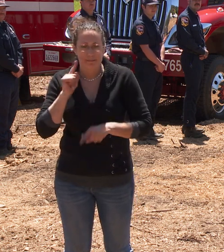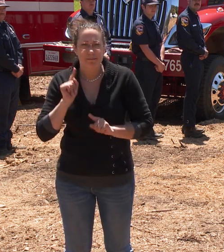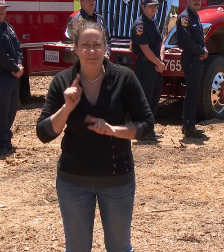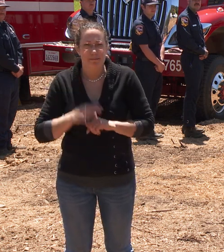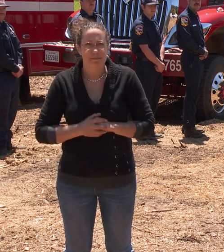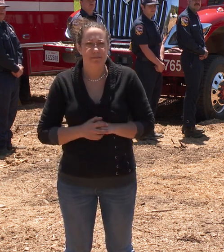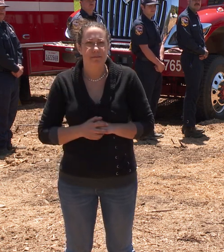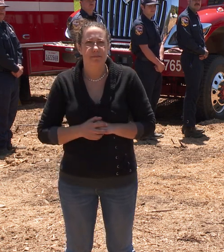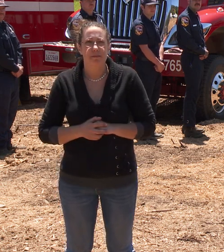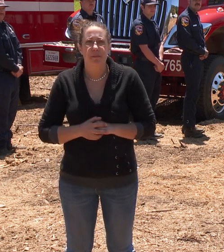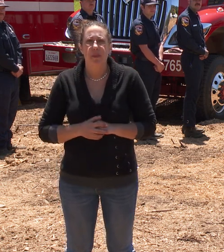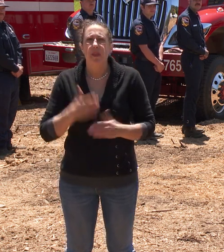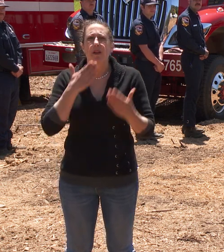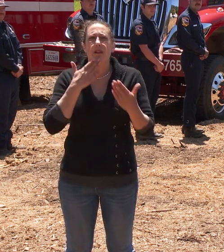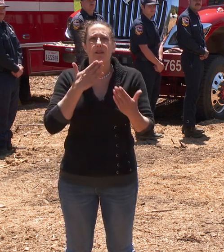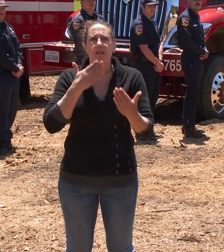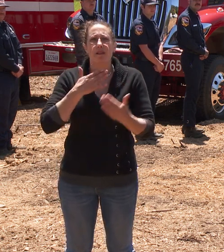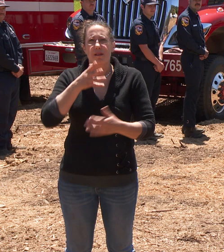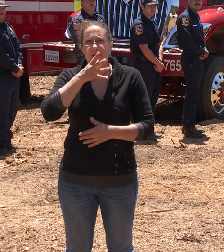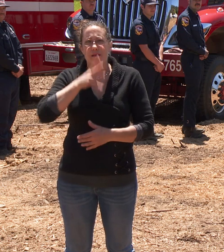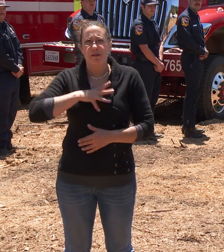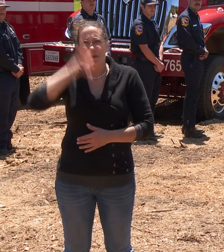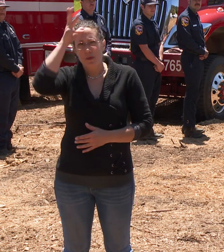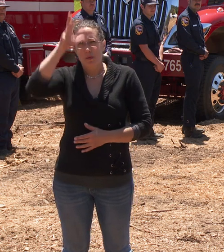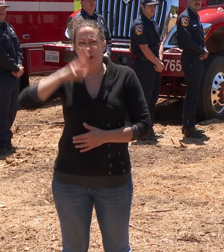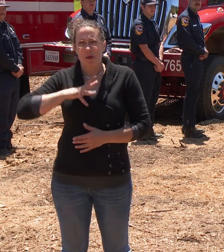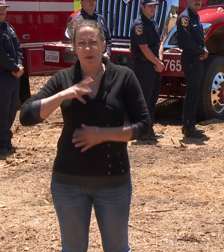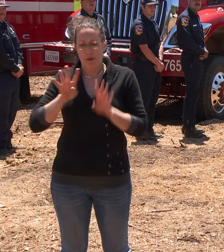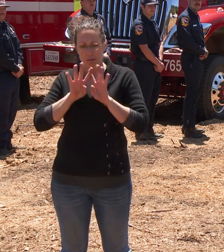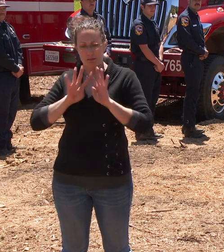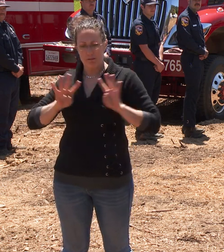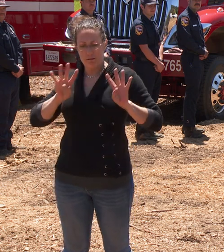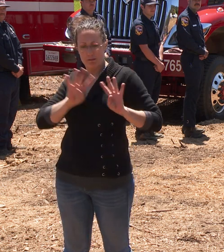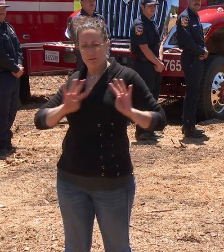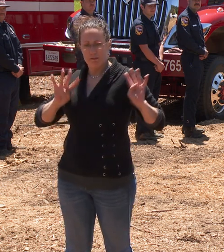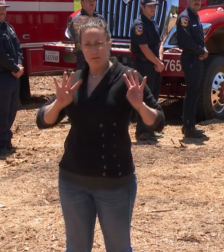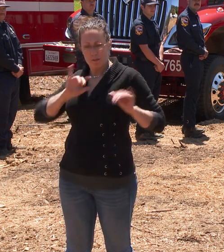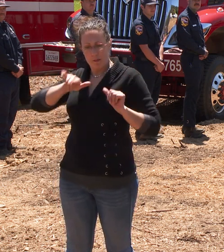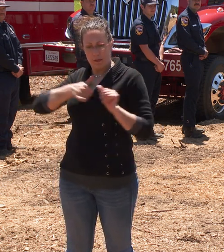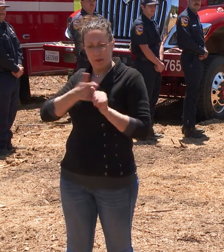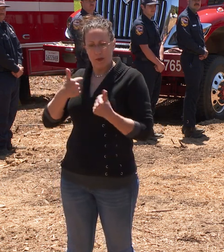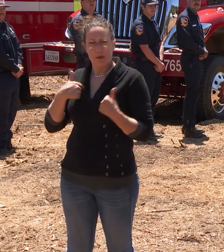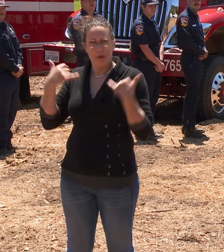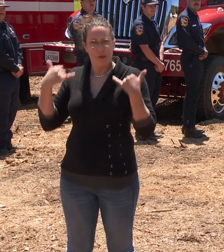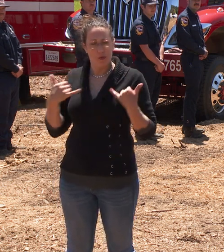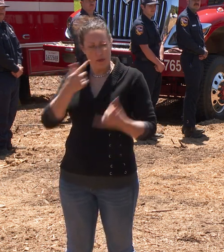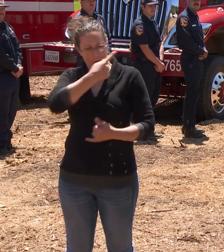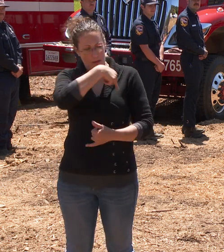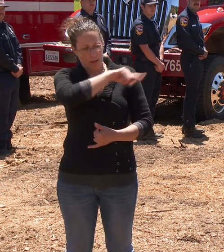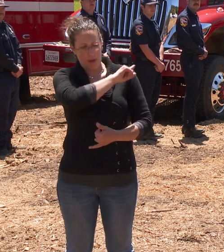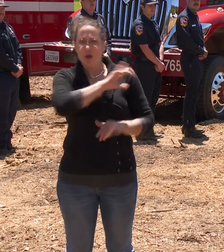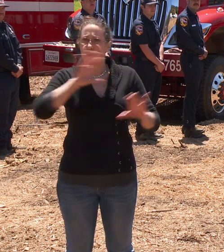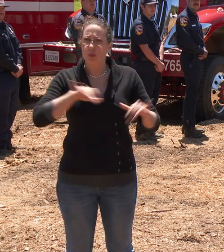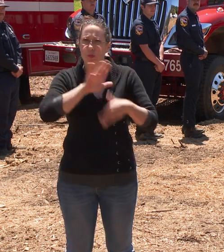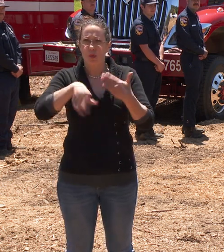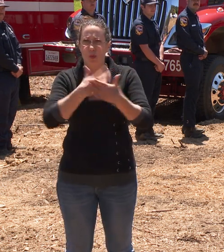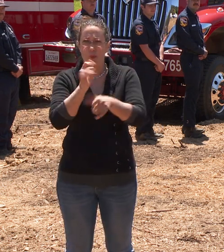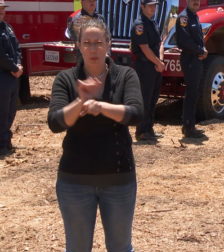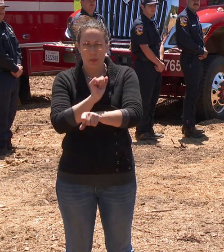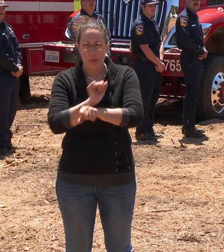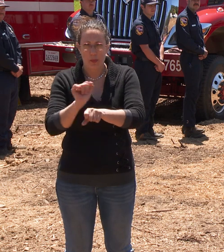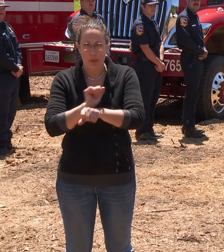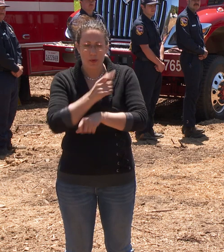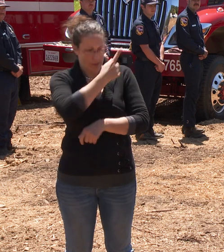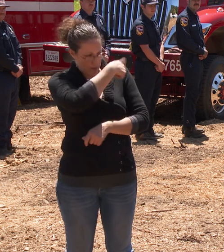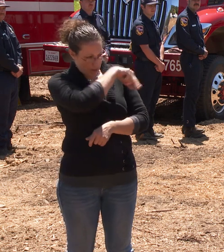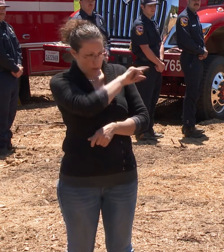I want to thank the women and men who are standing behind me today because they are the ones who are doing the work. They are